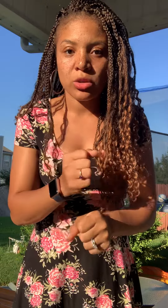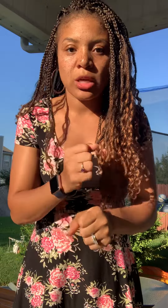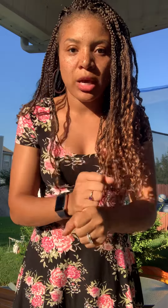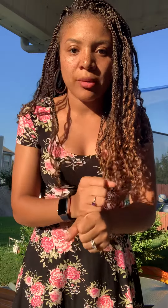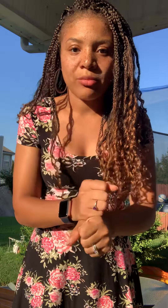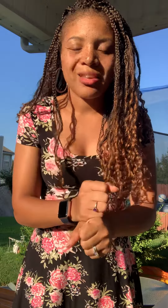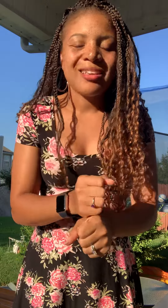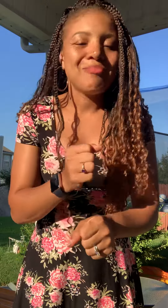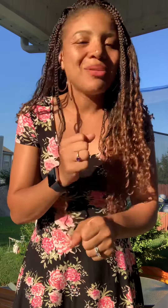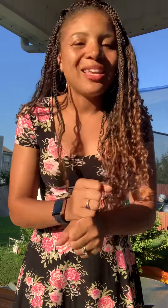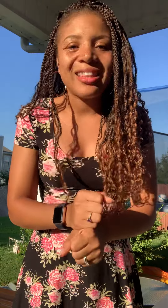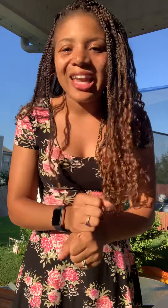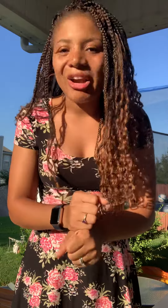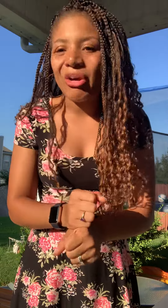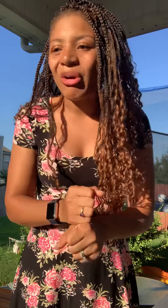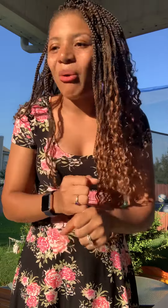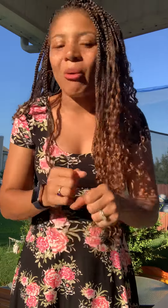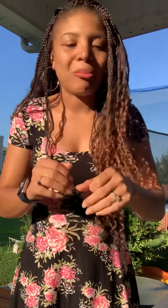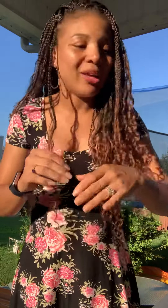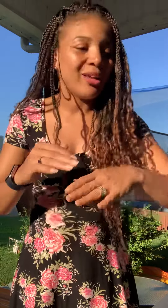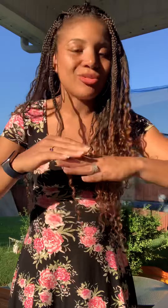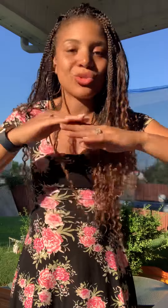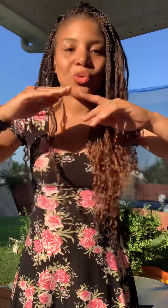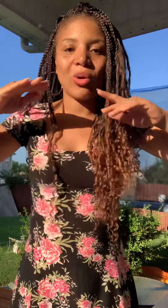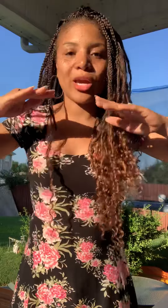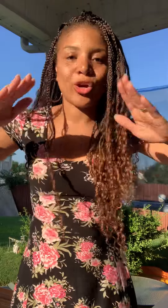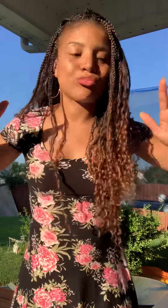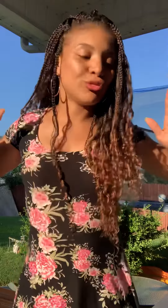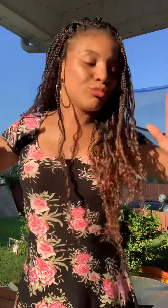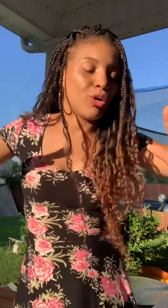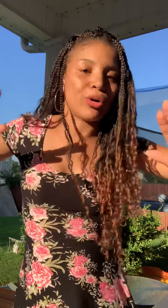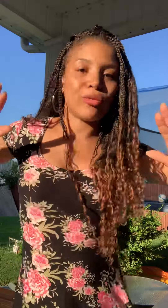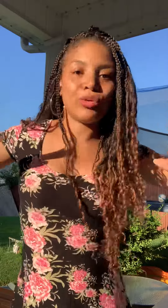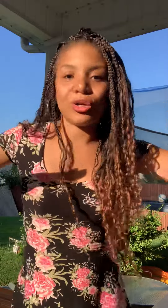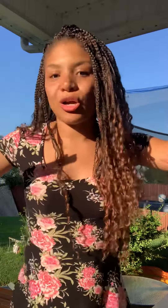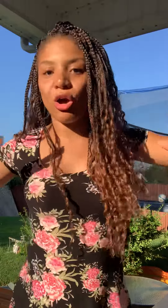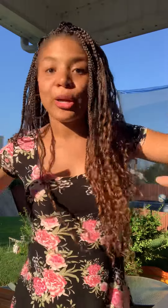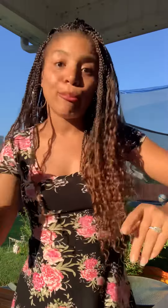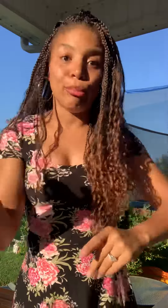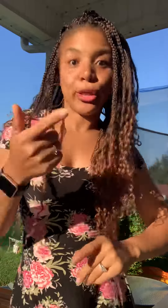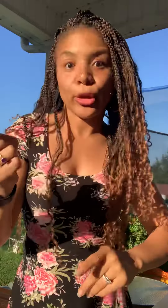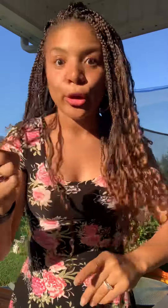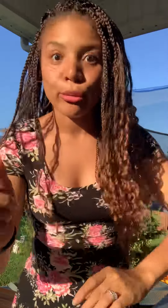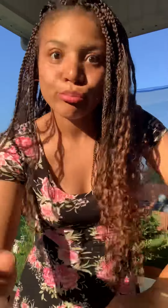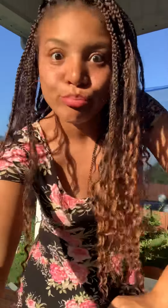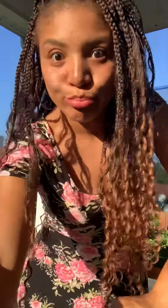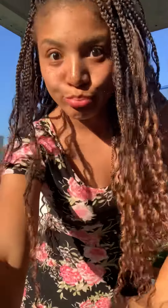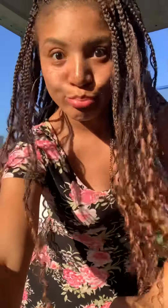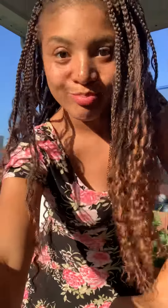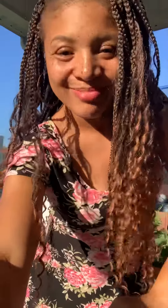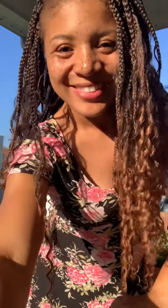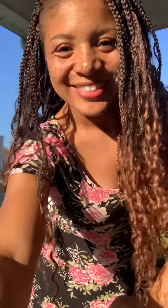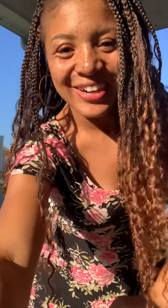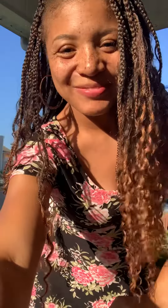Time be there or be square or whatever you want to call it be there all right